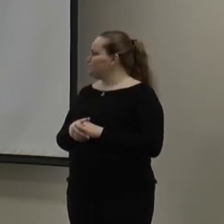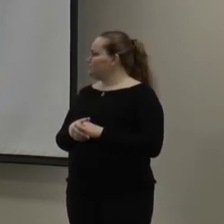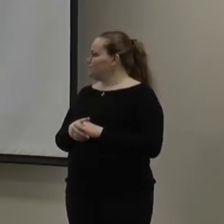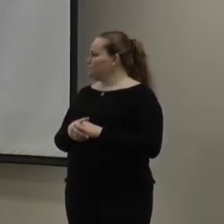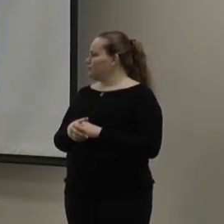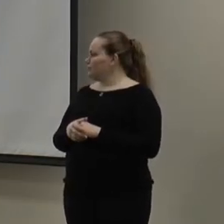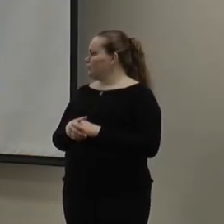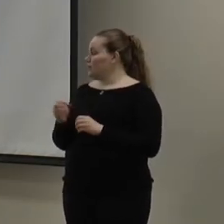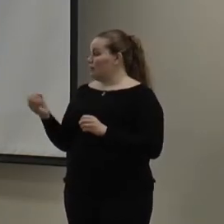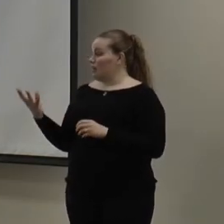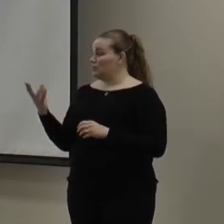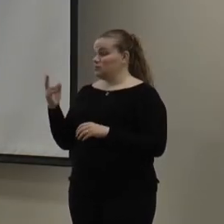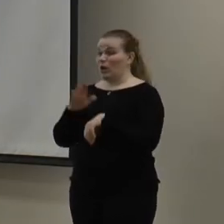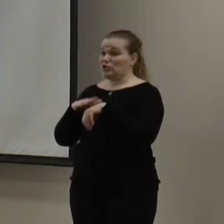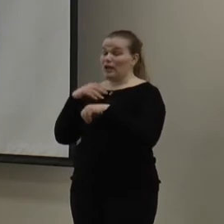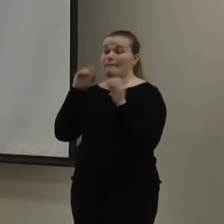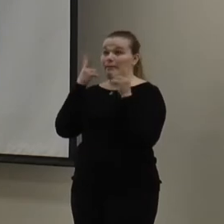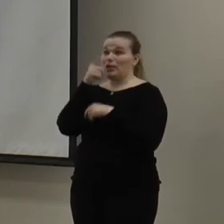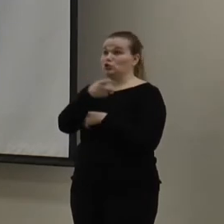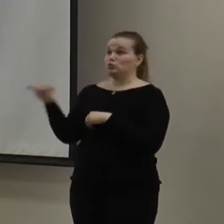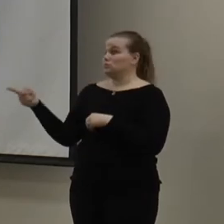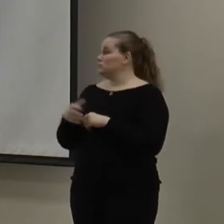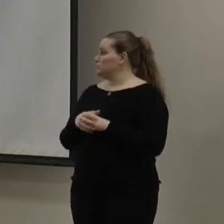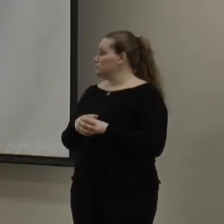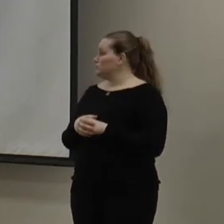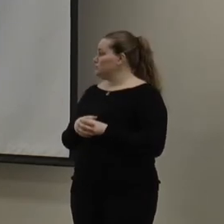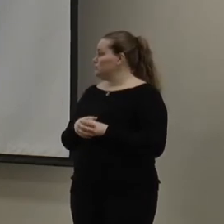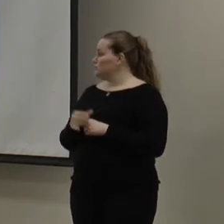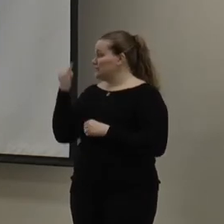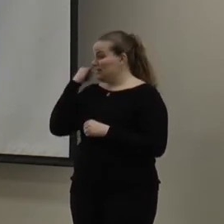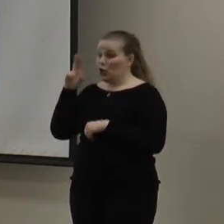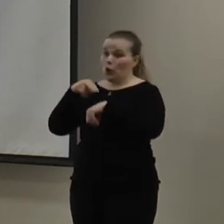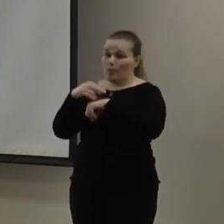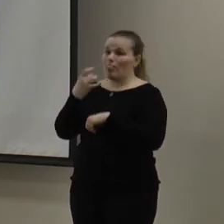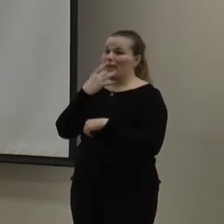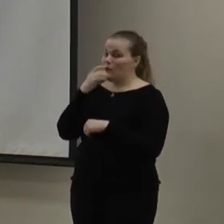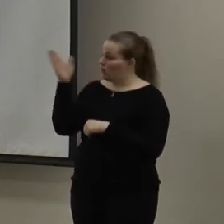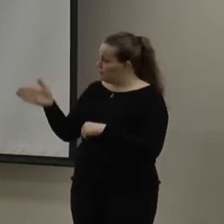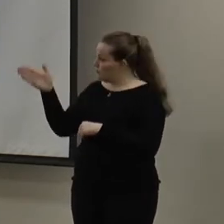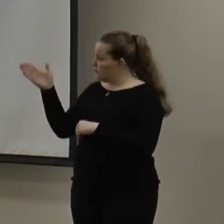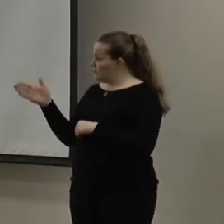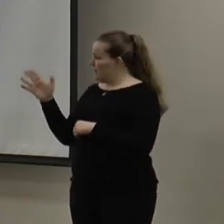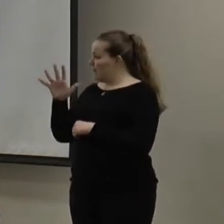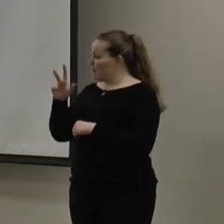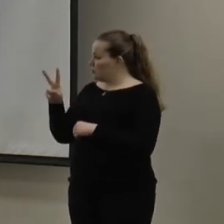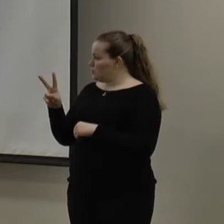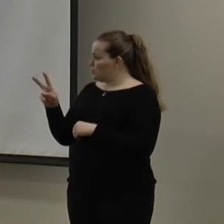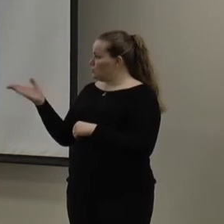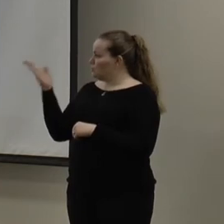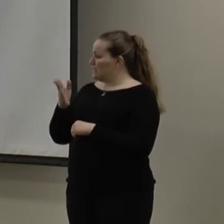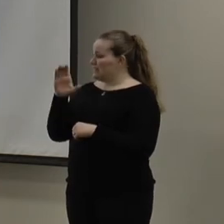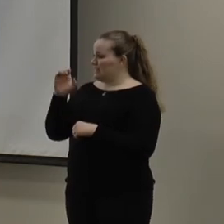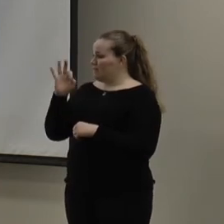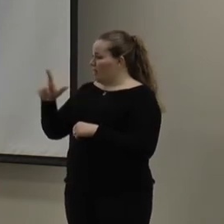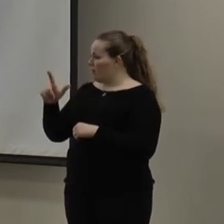So, I'm just going to plug this in. Watch out if they're going blinding. But, so, this is your typical, this is a 52 watt incandescent. And, this is the